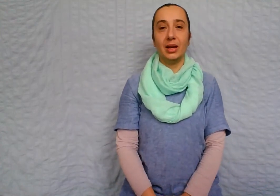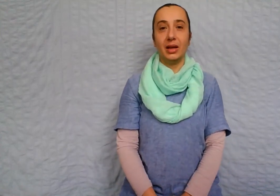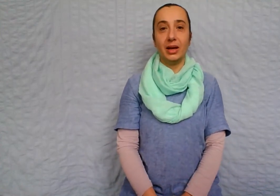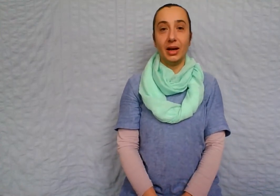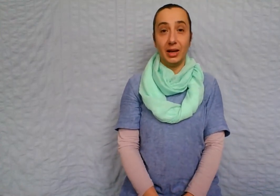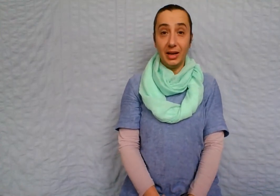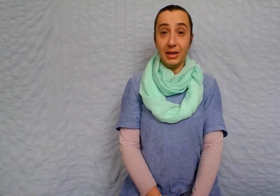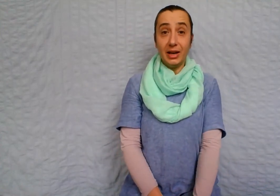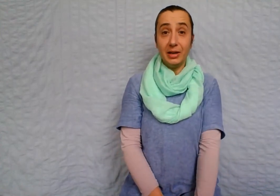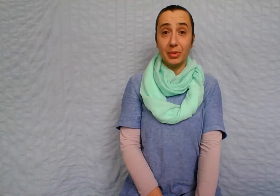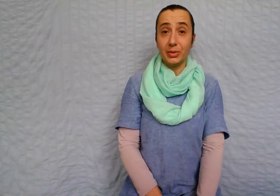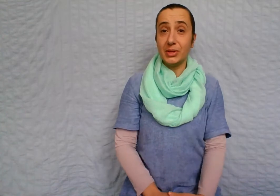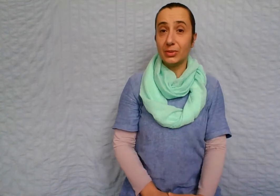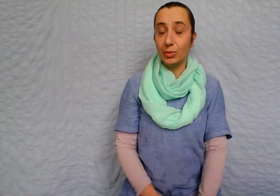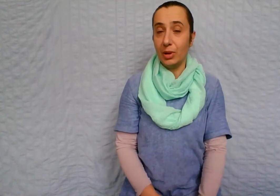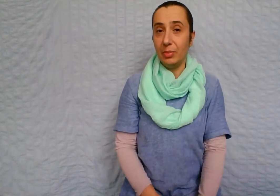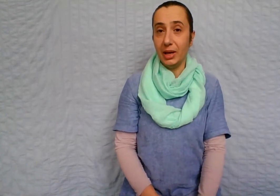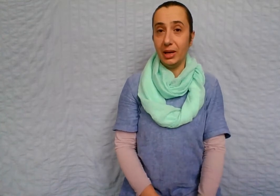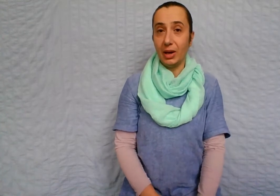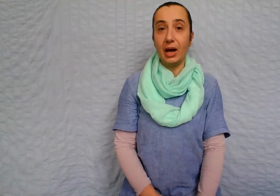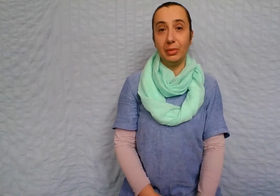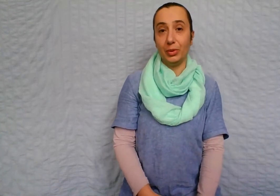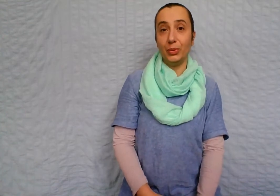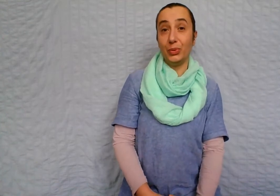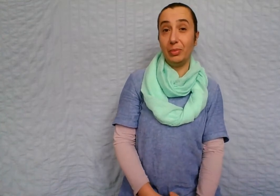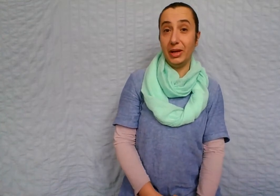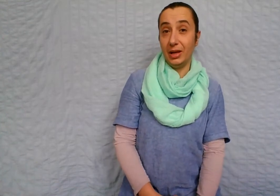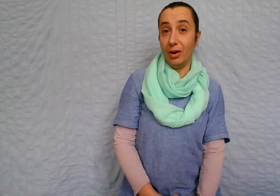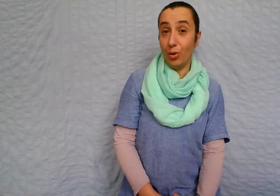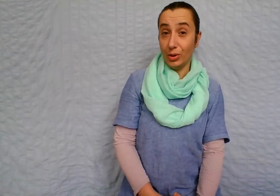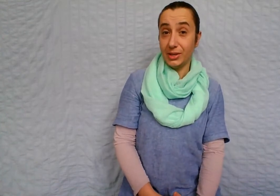Another animals will be, animal will be horse.